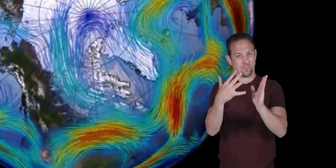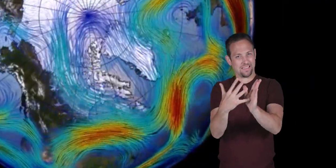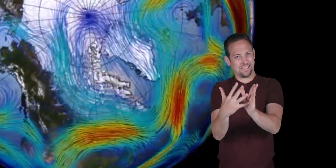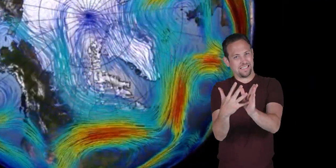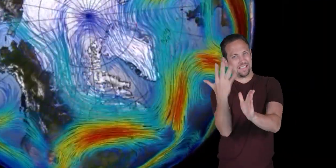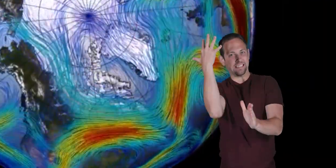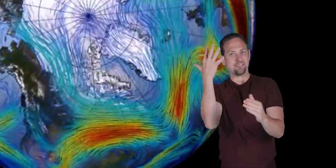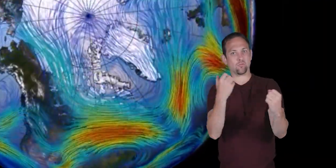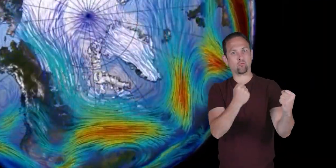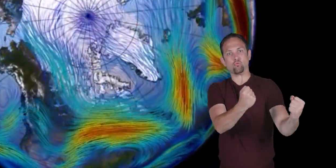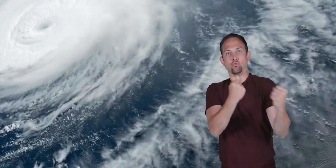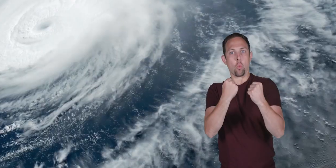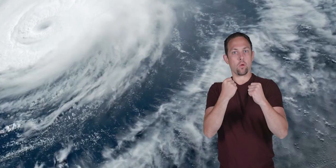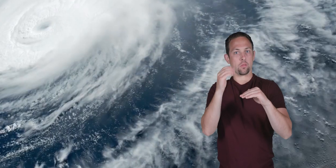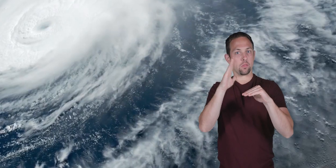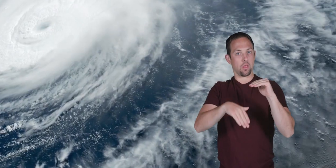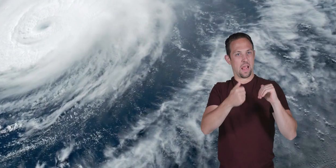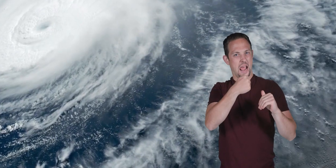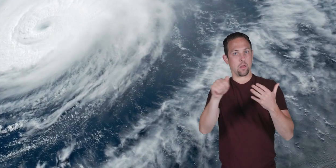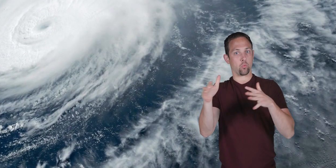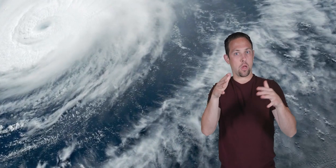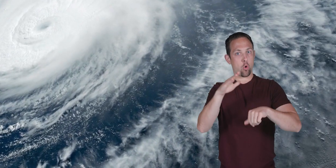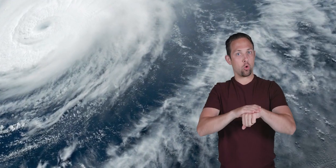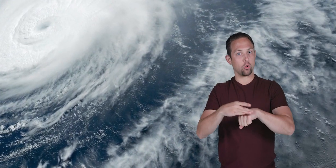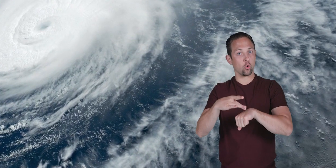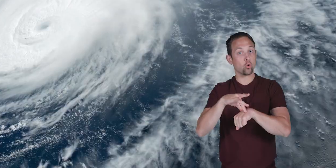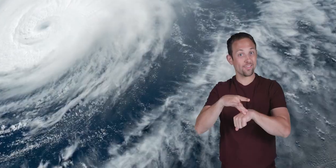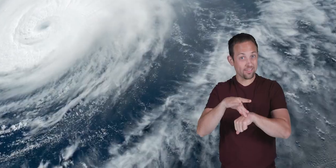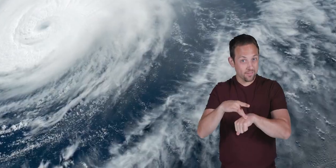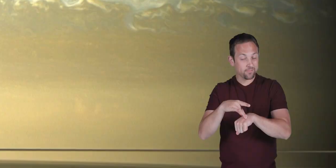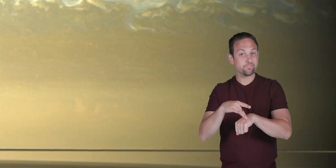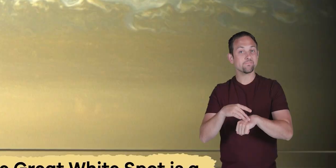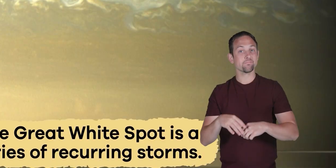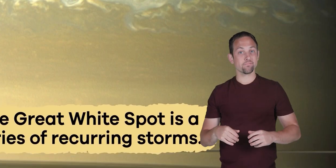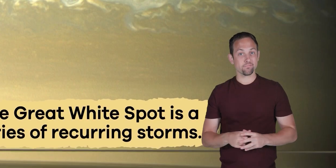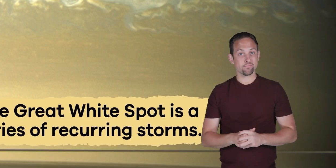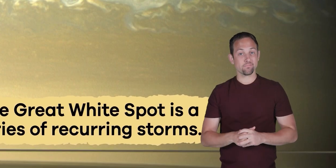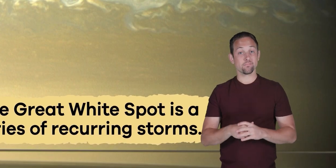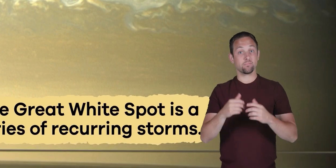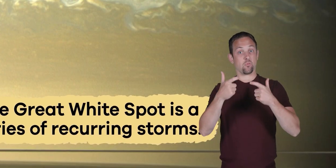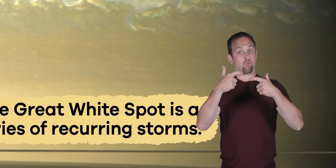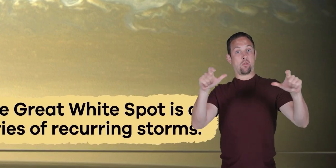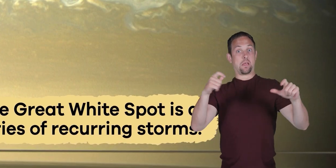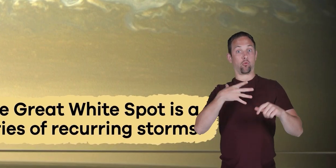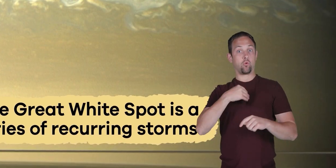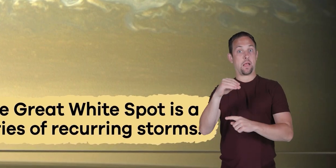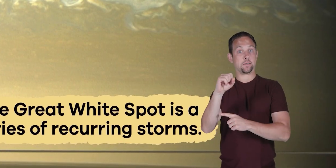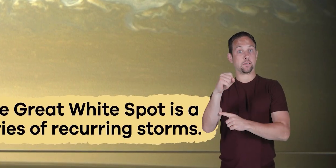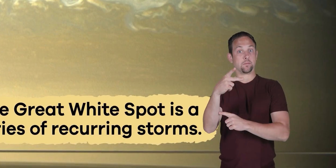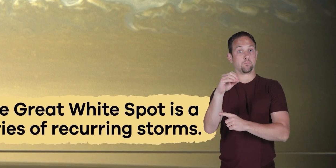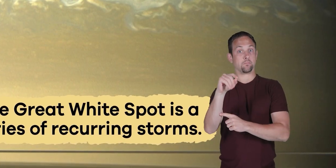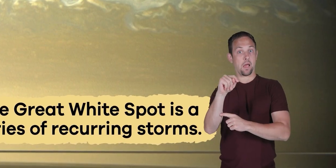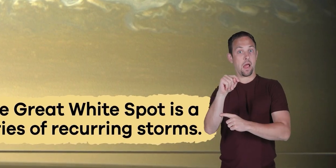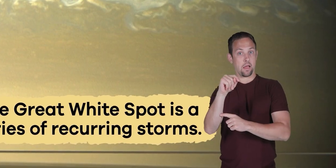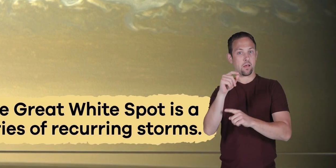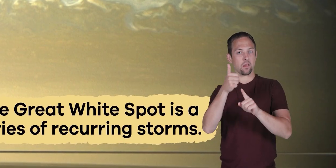times stronger than any wind on Earth the great white spot is a series of recurring